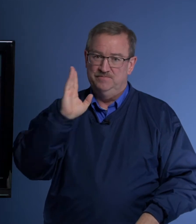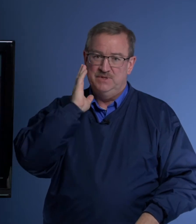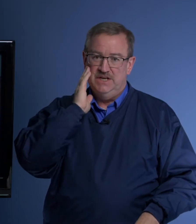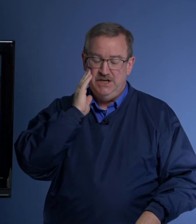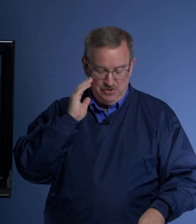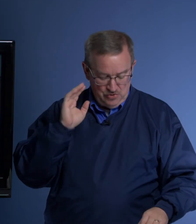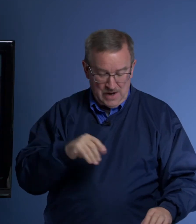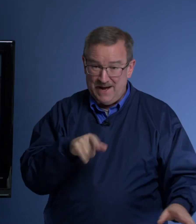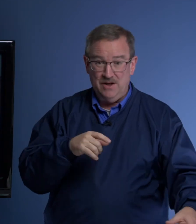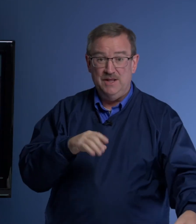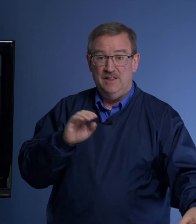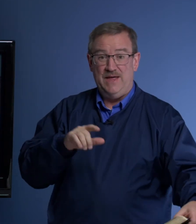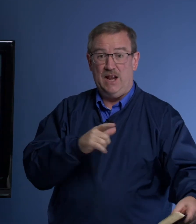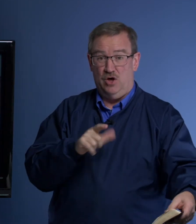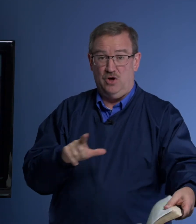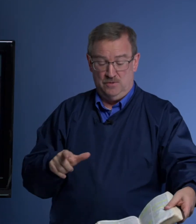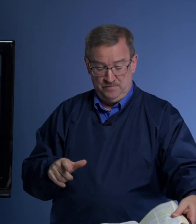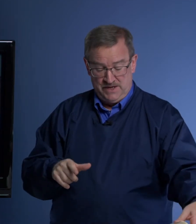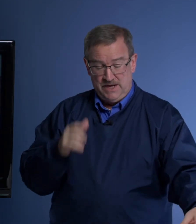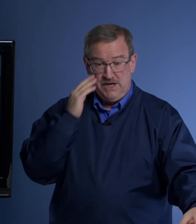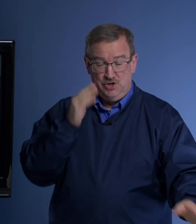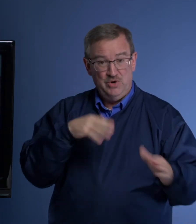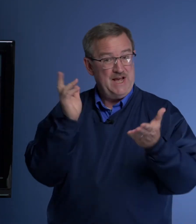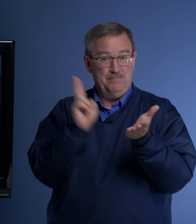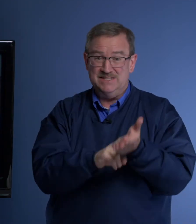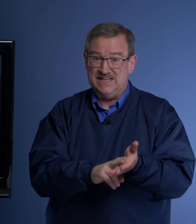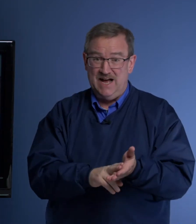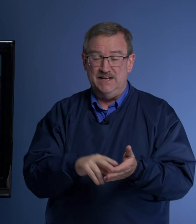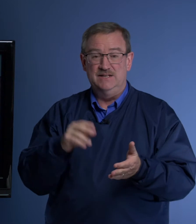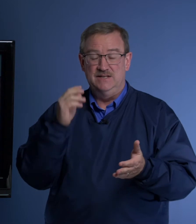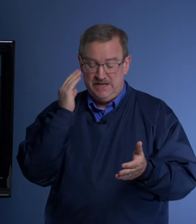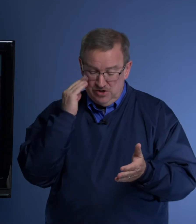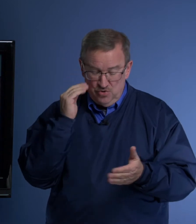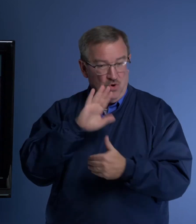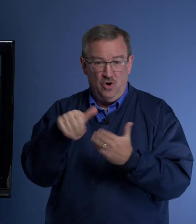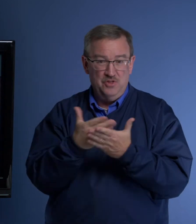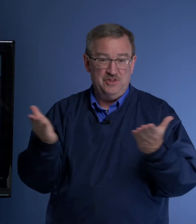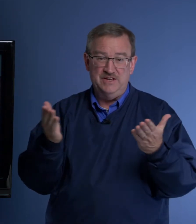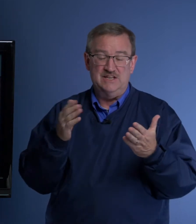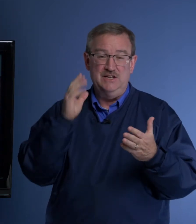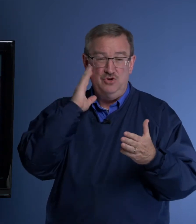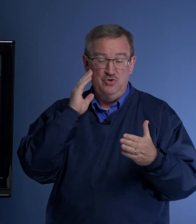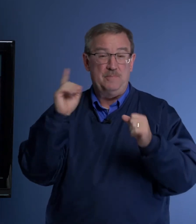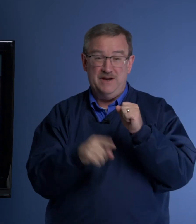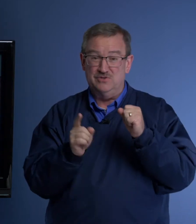He knew about that law. He knew it had been signed. He knew all the things. He knew the penalty